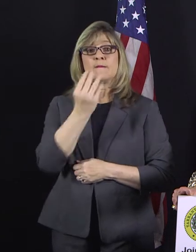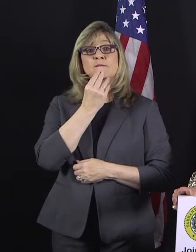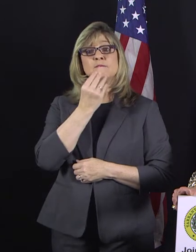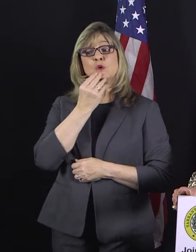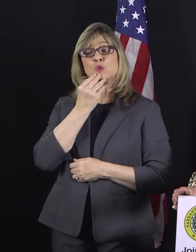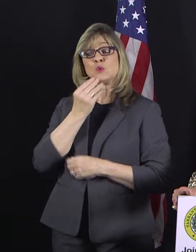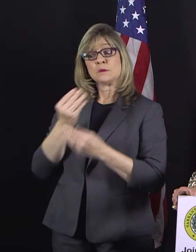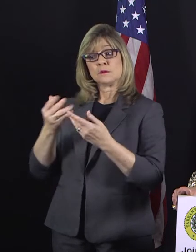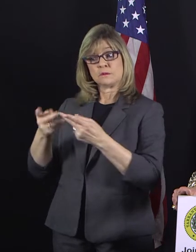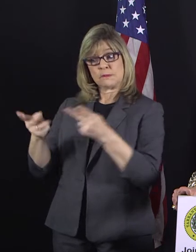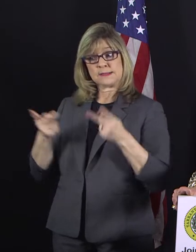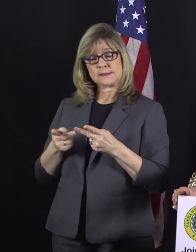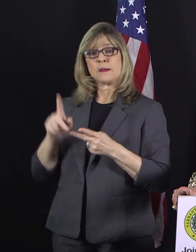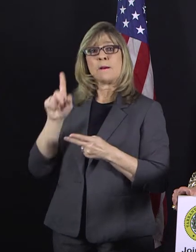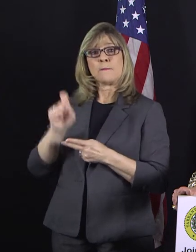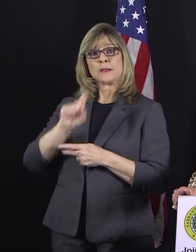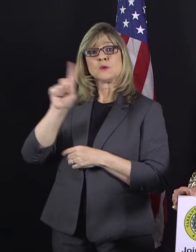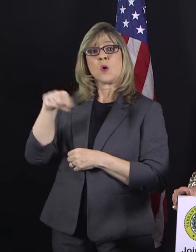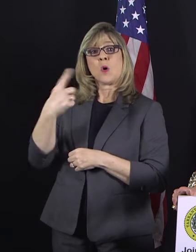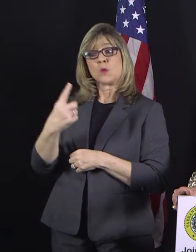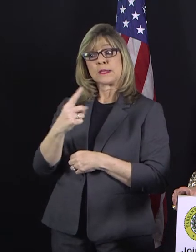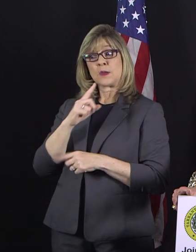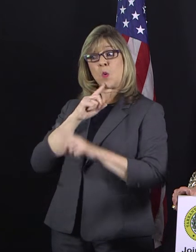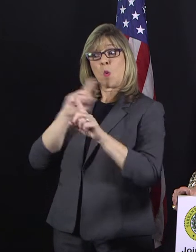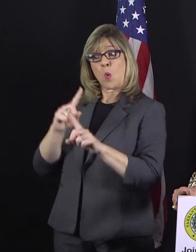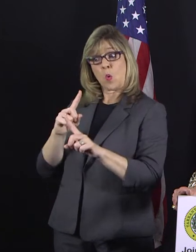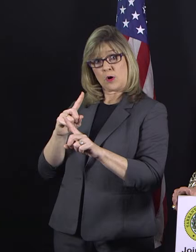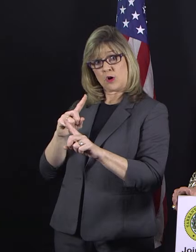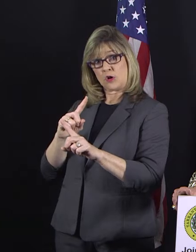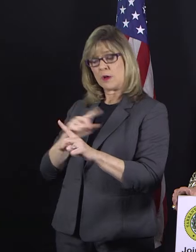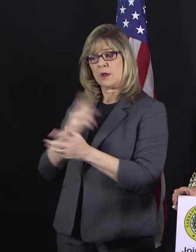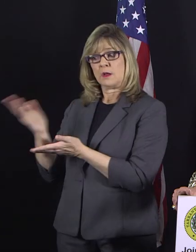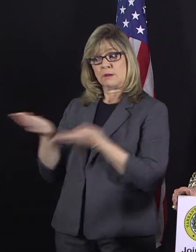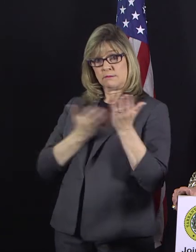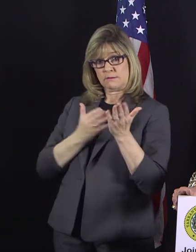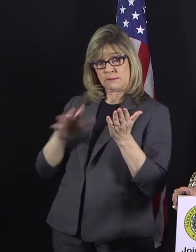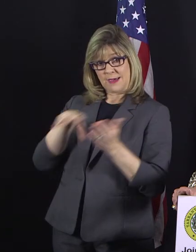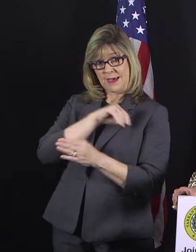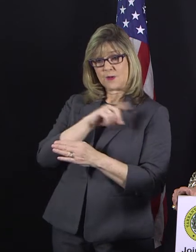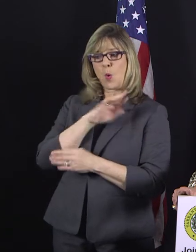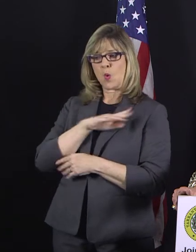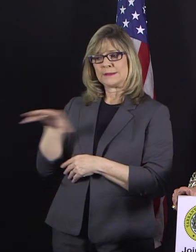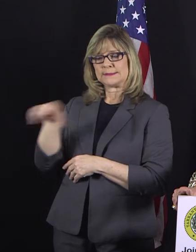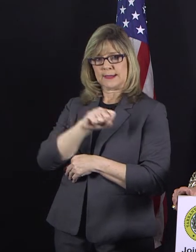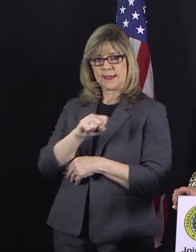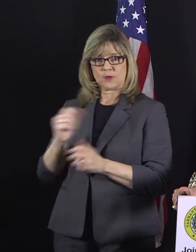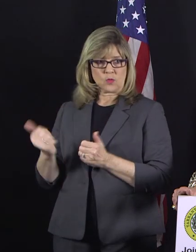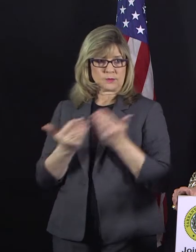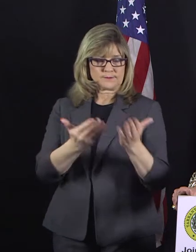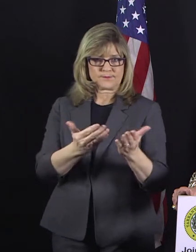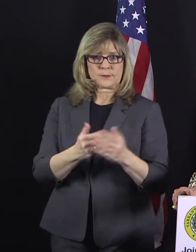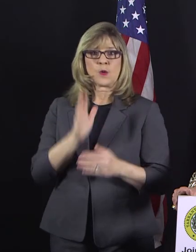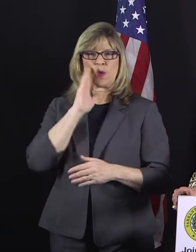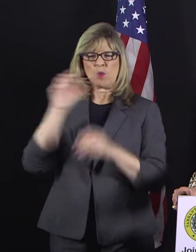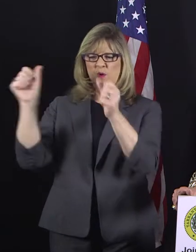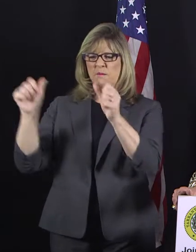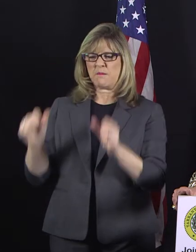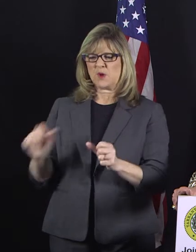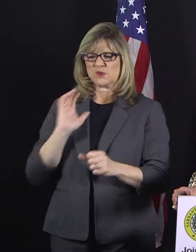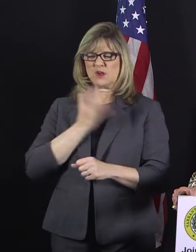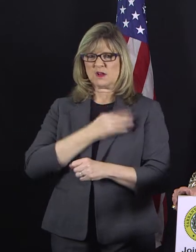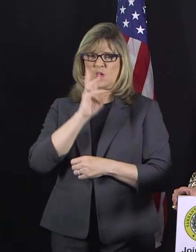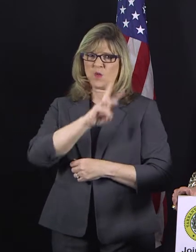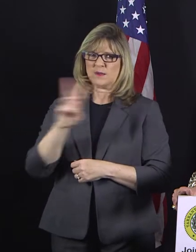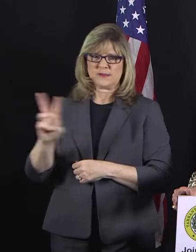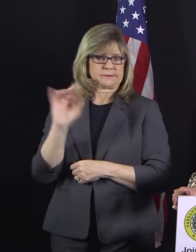order out or take out. We will post all the details of this declaration on our website just as we've